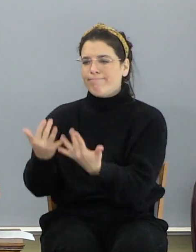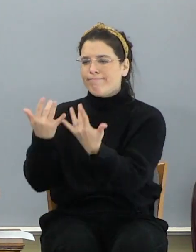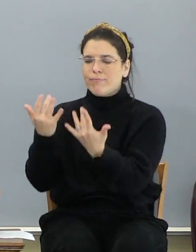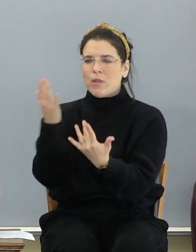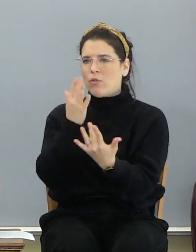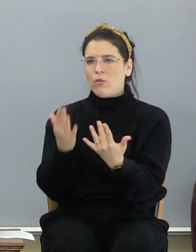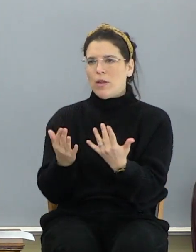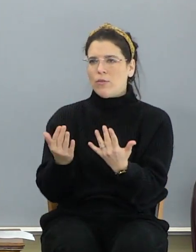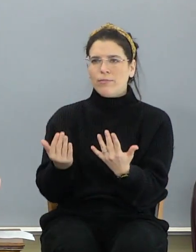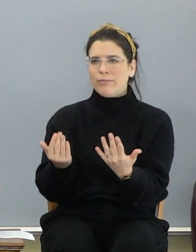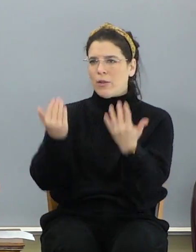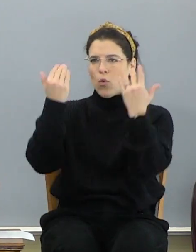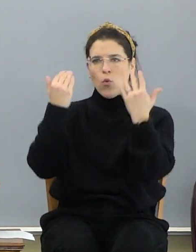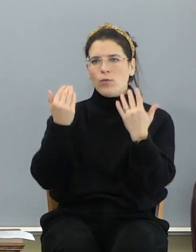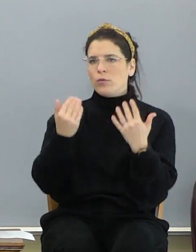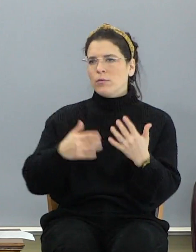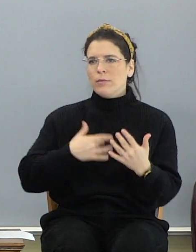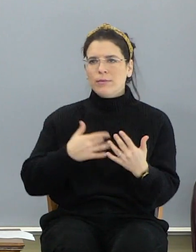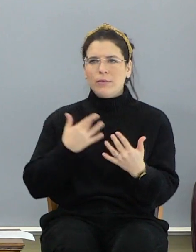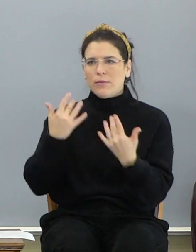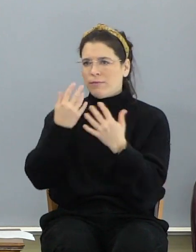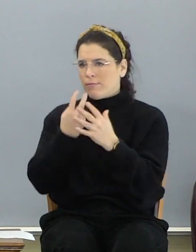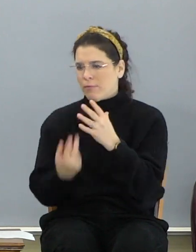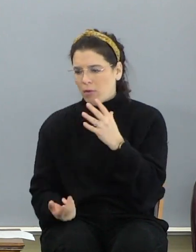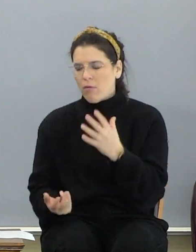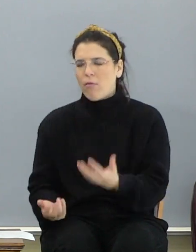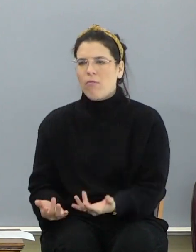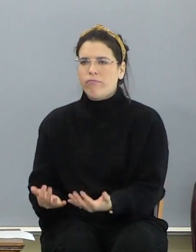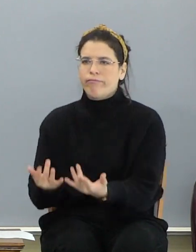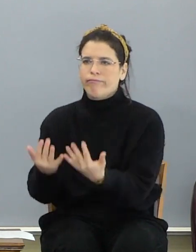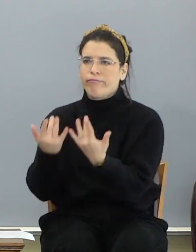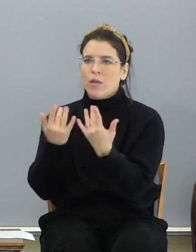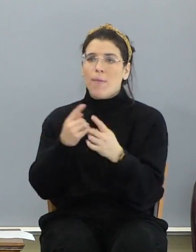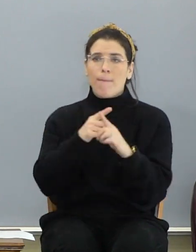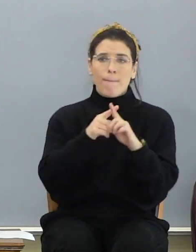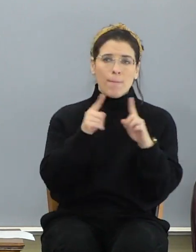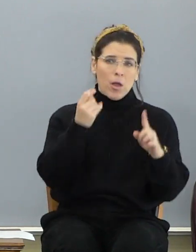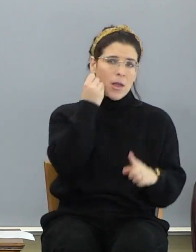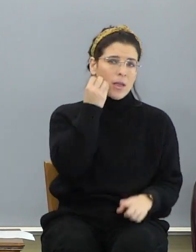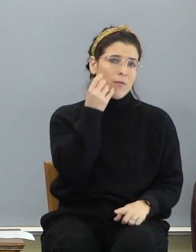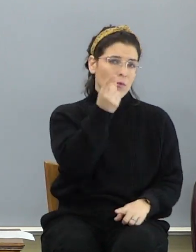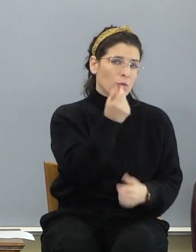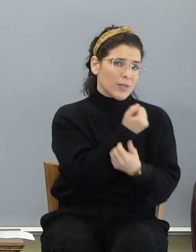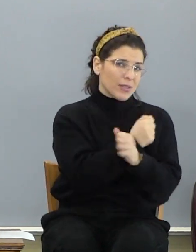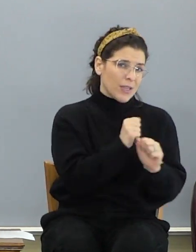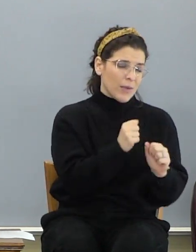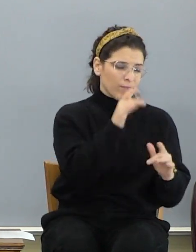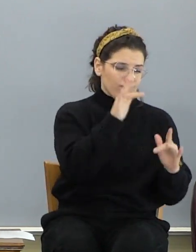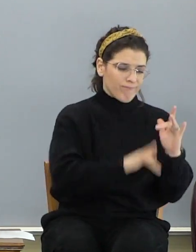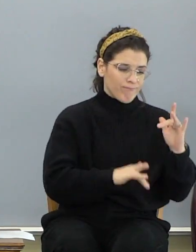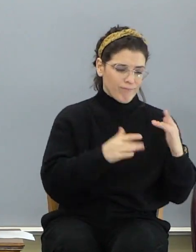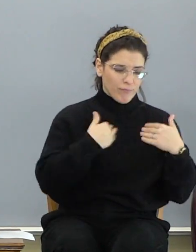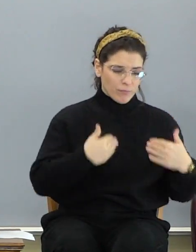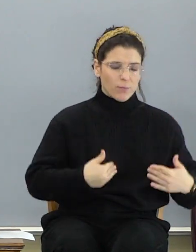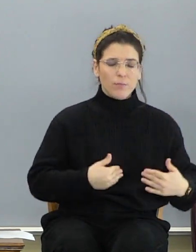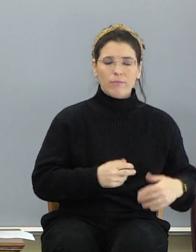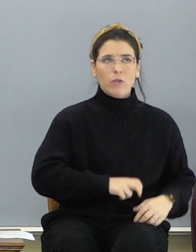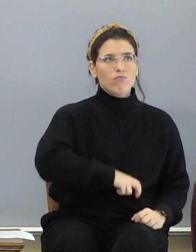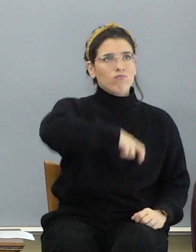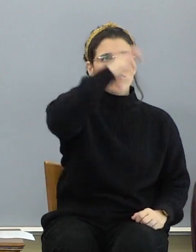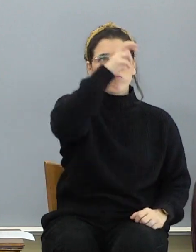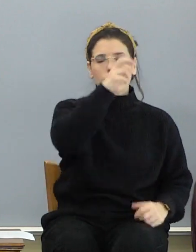because that's what happens. But when you're saved, to be absent from the body, you move from this dimension and right into the presence of the Lord.